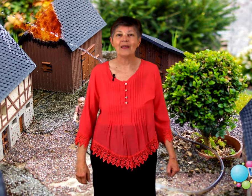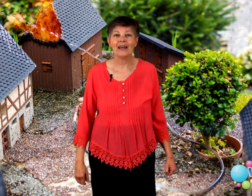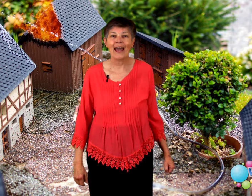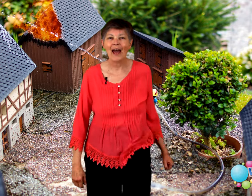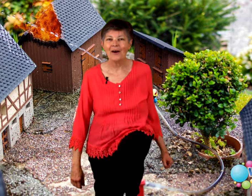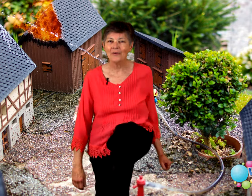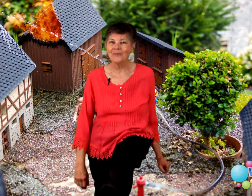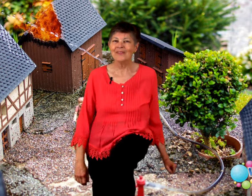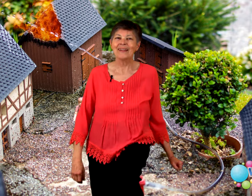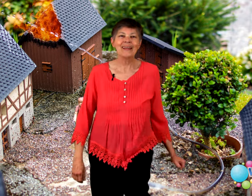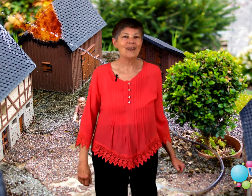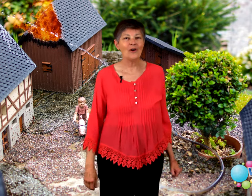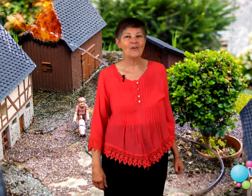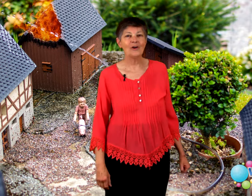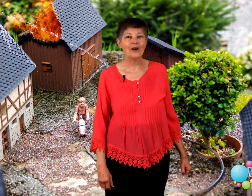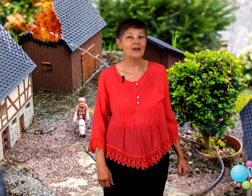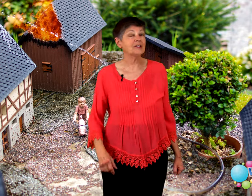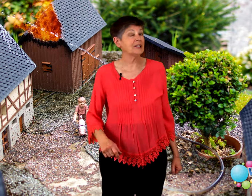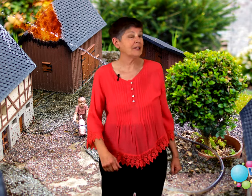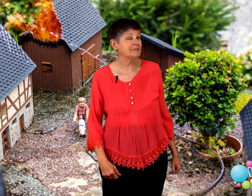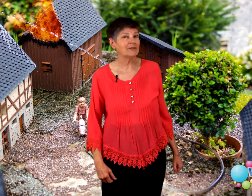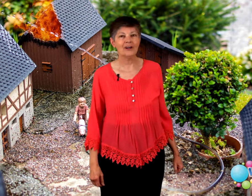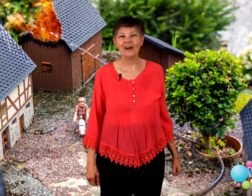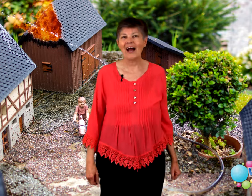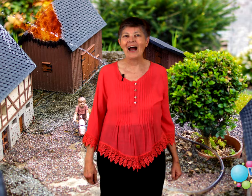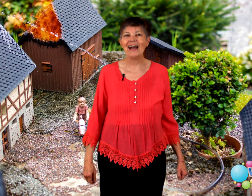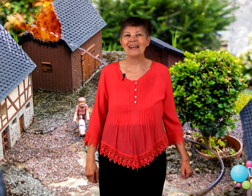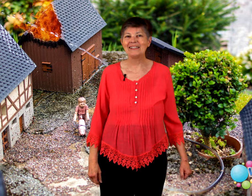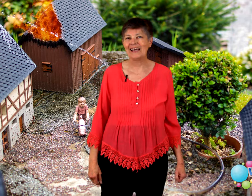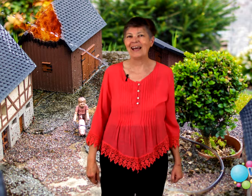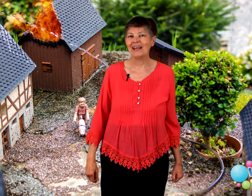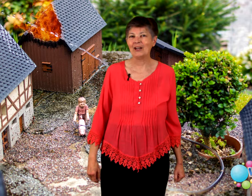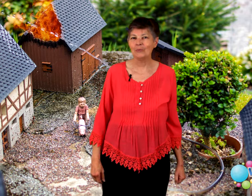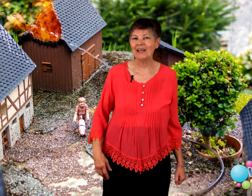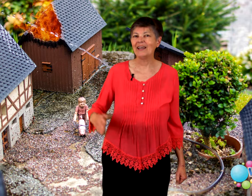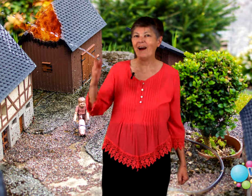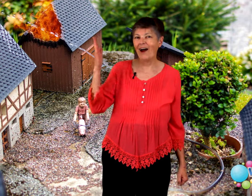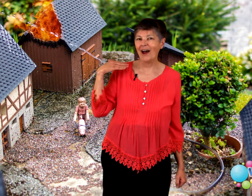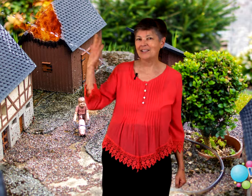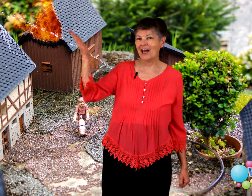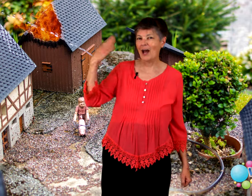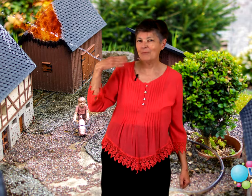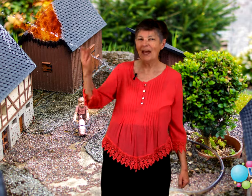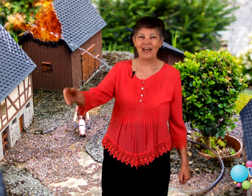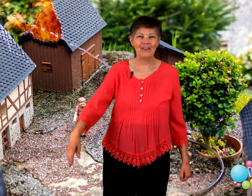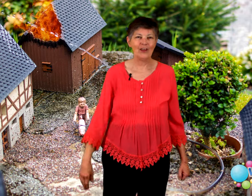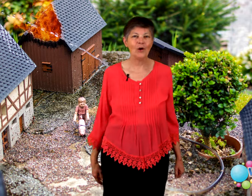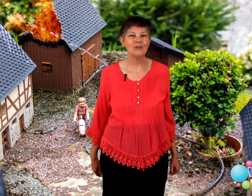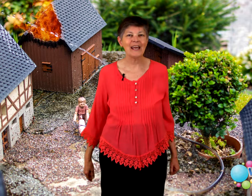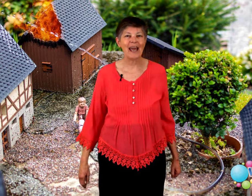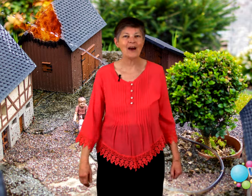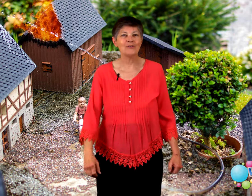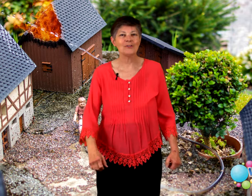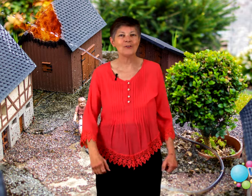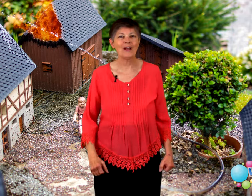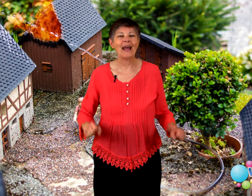the cow kicked over, she winked her eye and said, It'll be a hot time in the old town tonight,